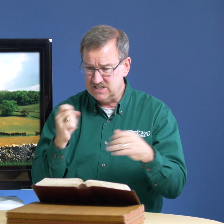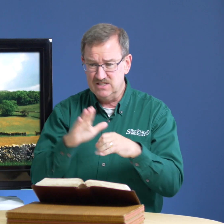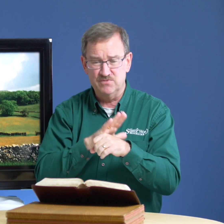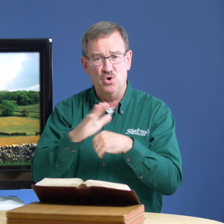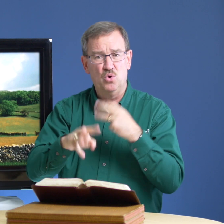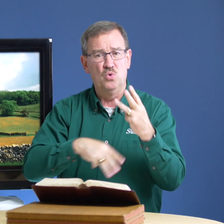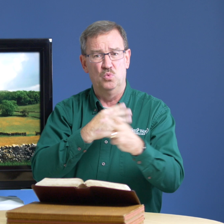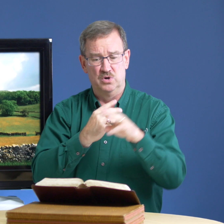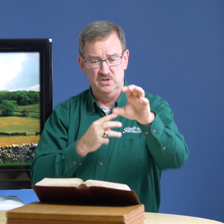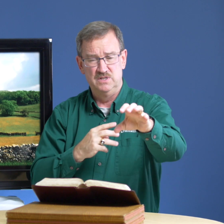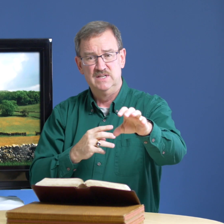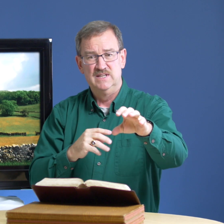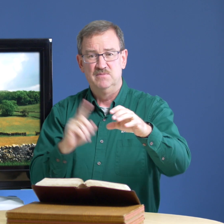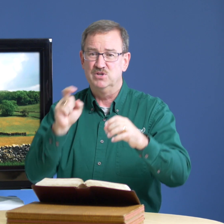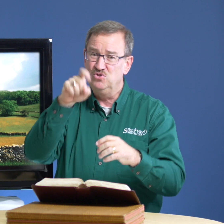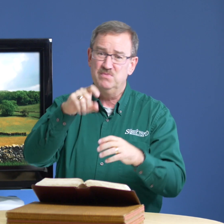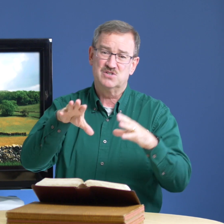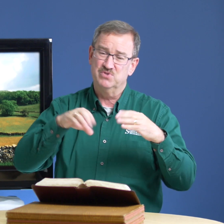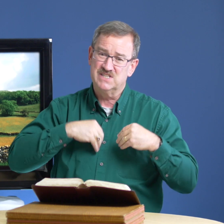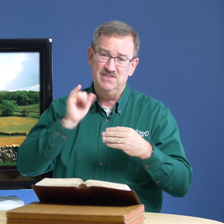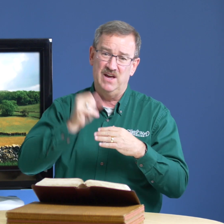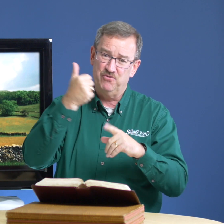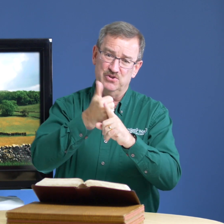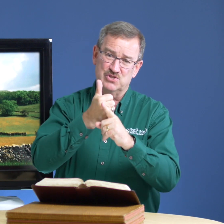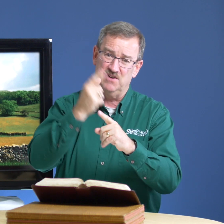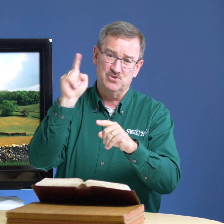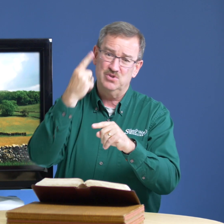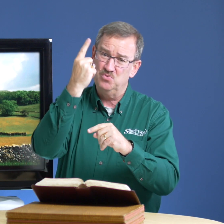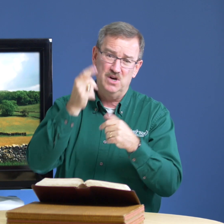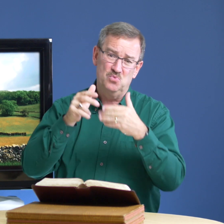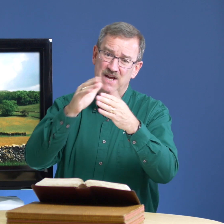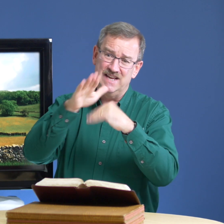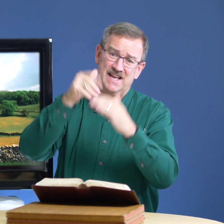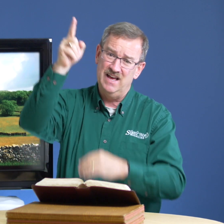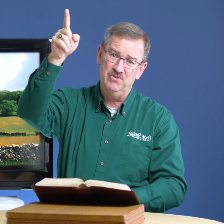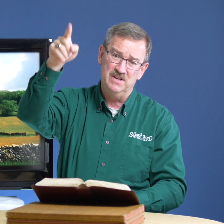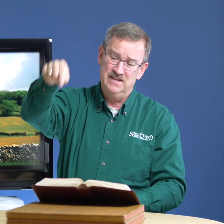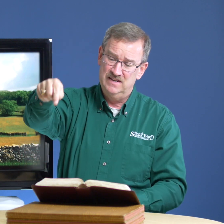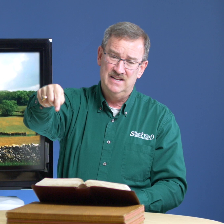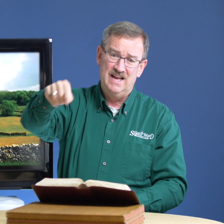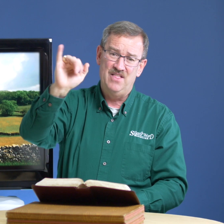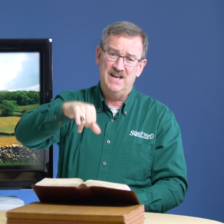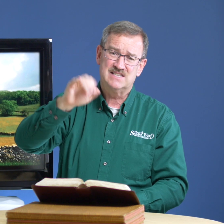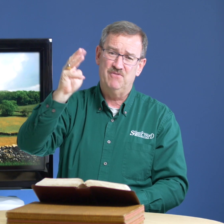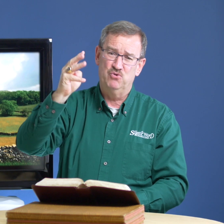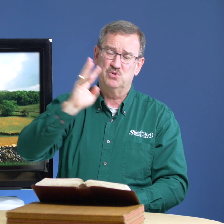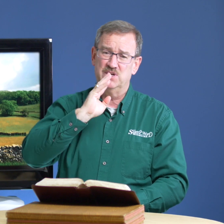sins of the whole world but you must receive that for yourself there's only one way into heaven and that's that fourth one i